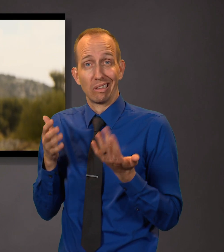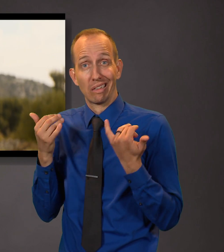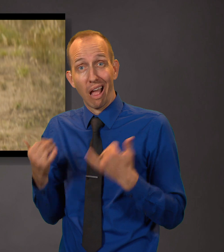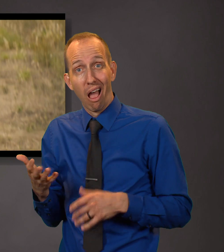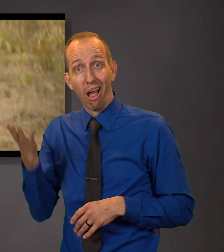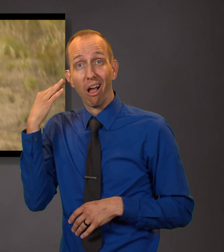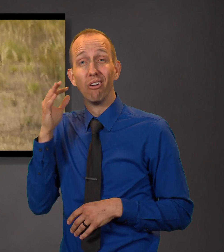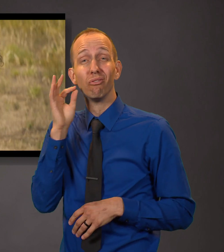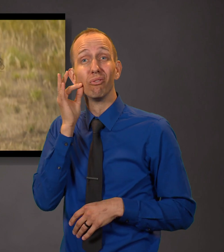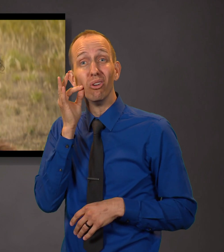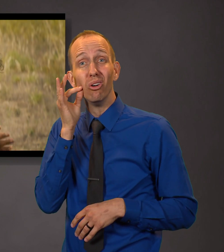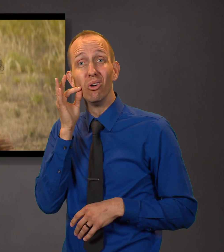And now these,